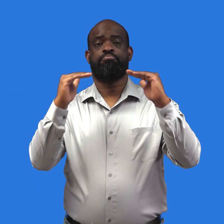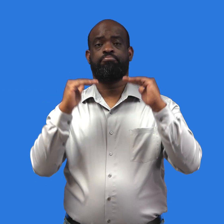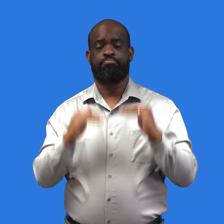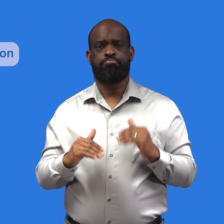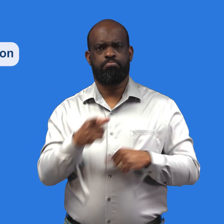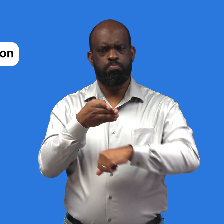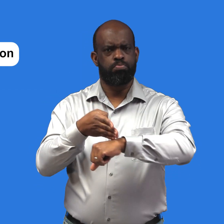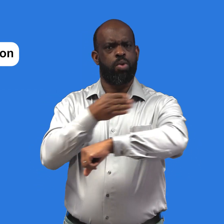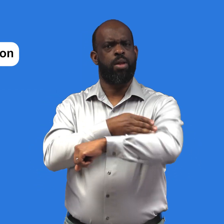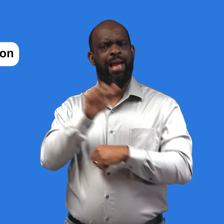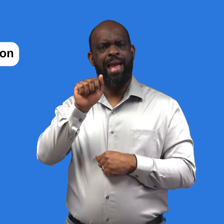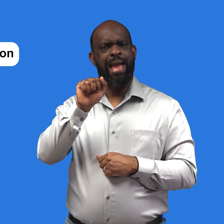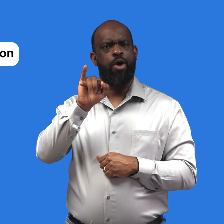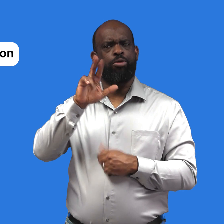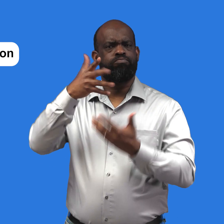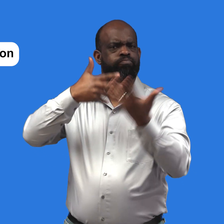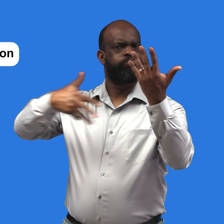Improve Ventilation or Airflow